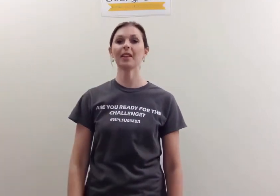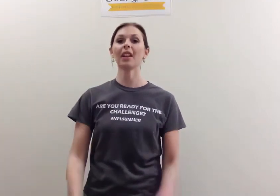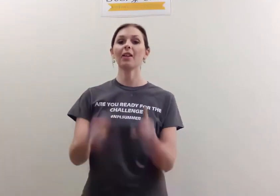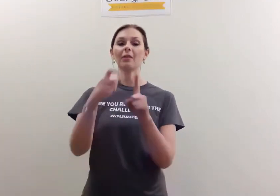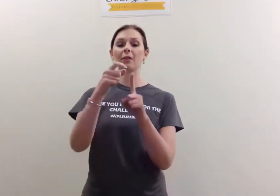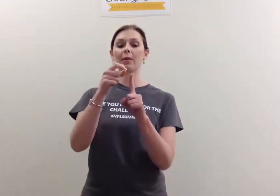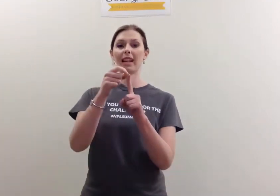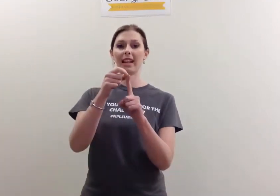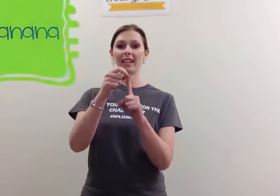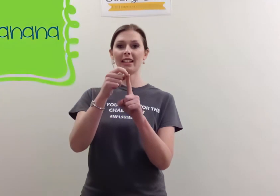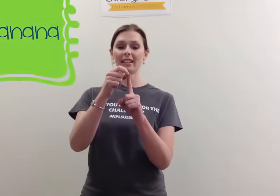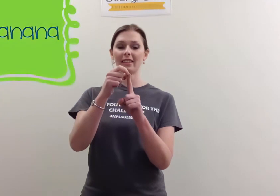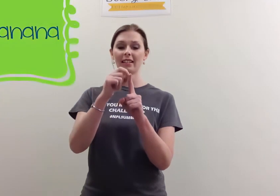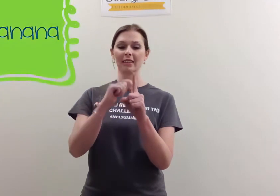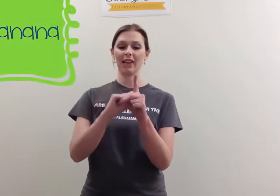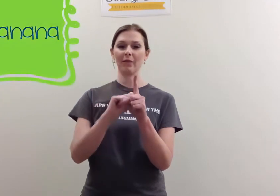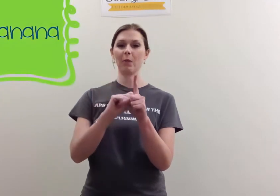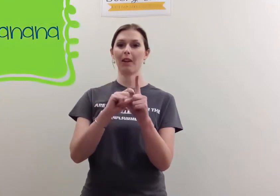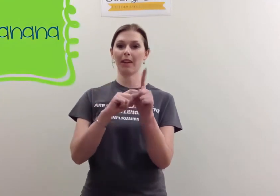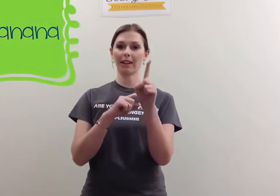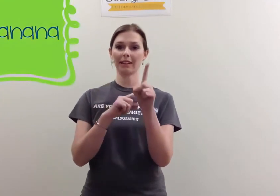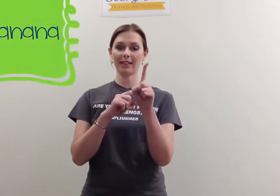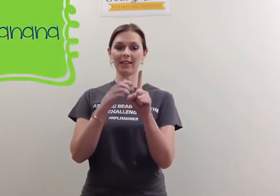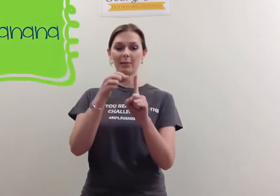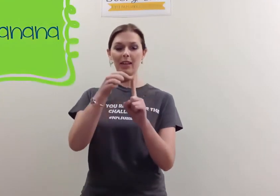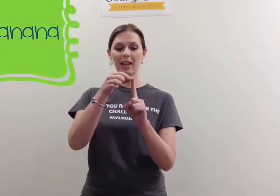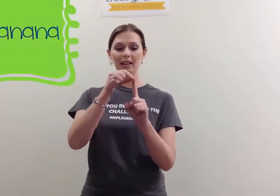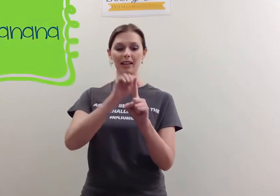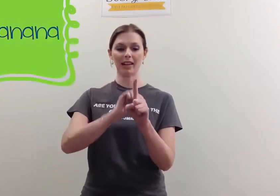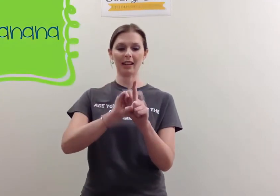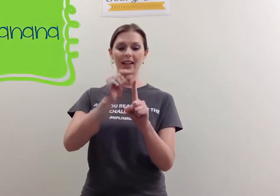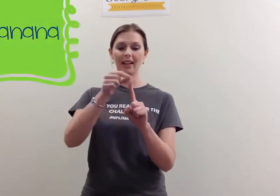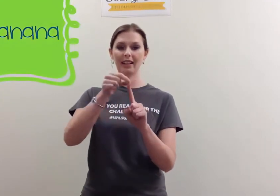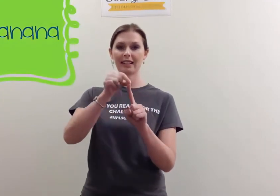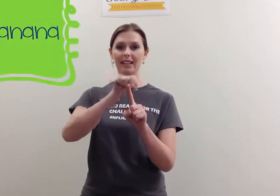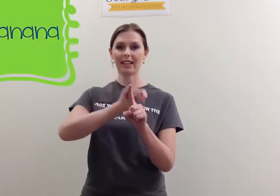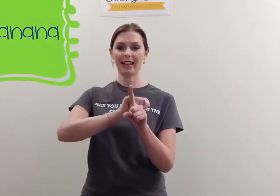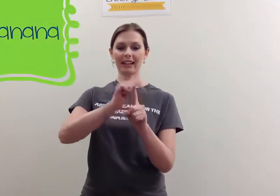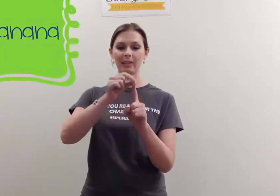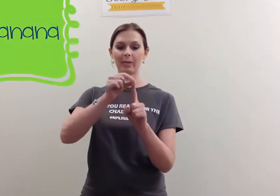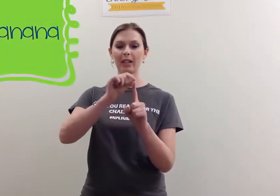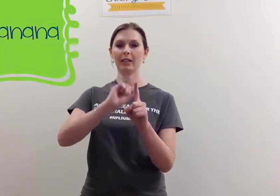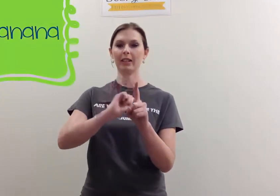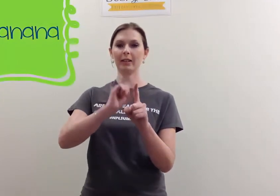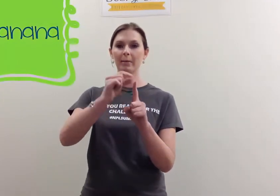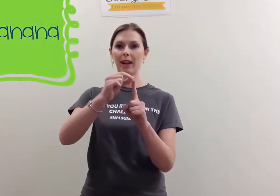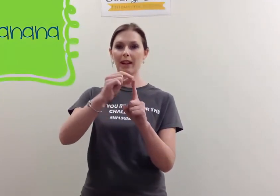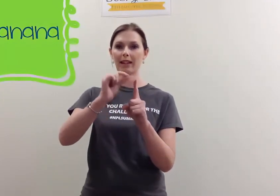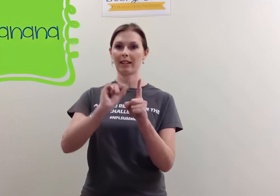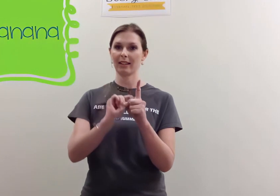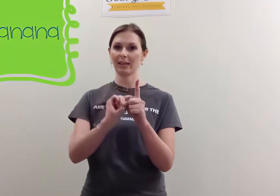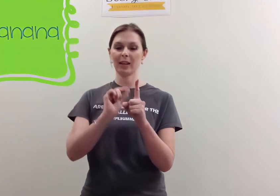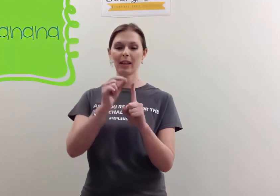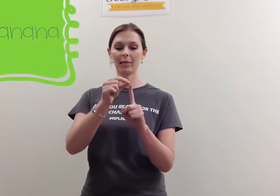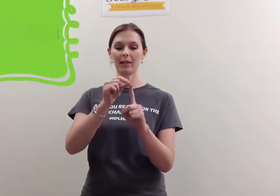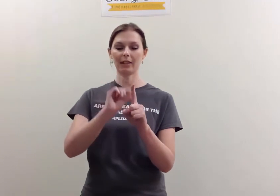For banana, you have one hand that's like the banana and the other hand is like it's peeling back the banana peel.